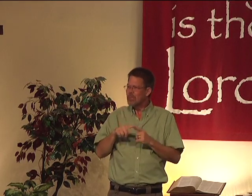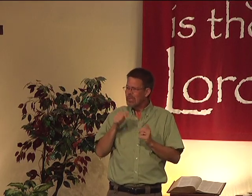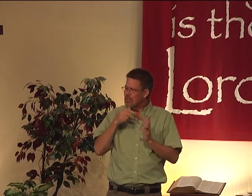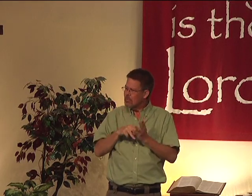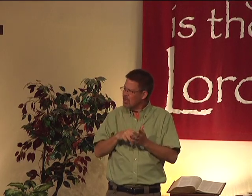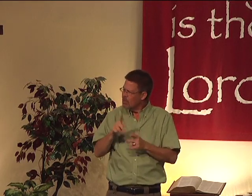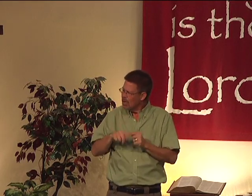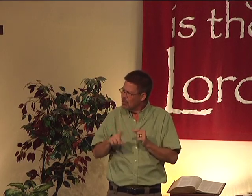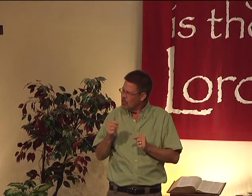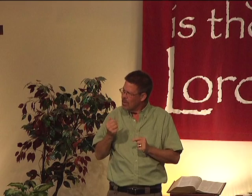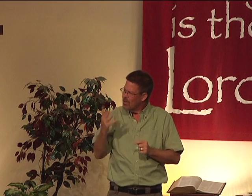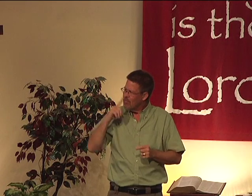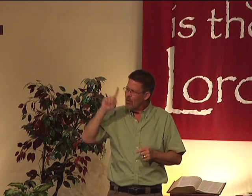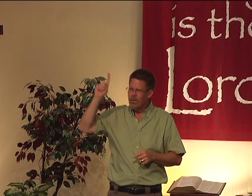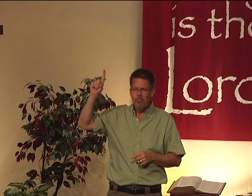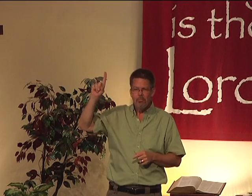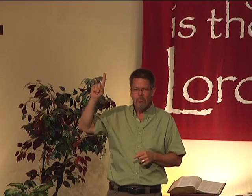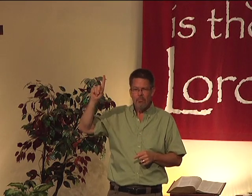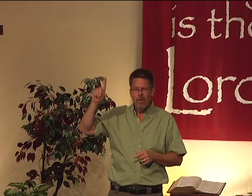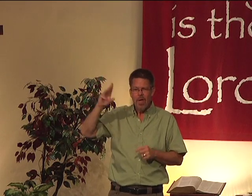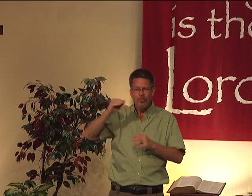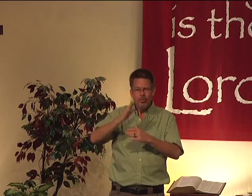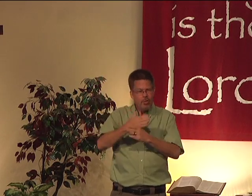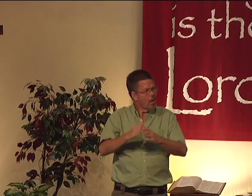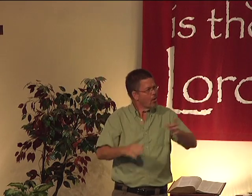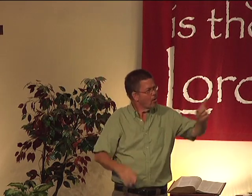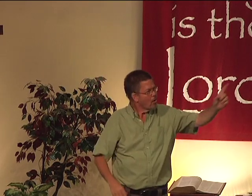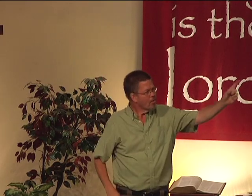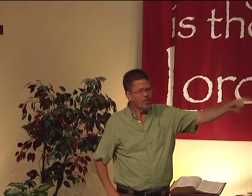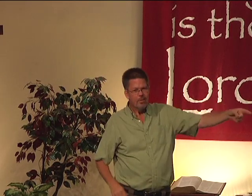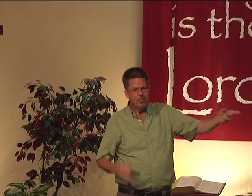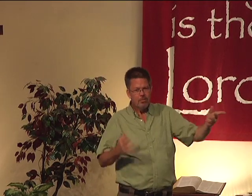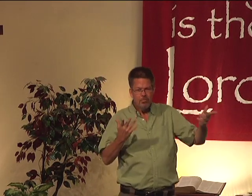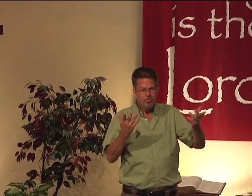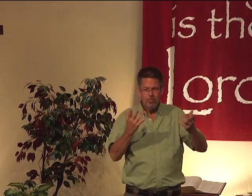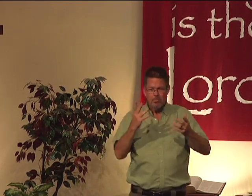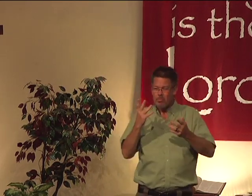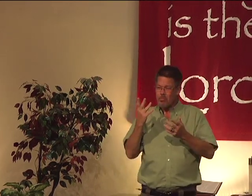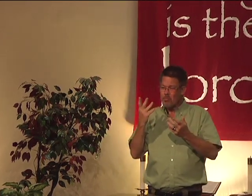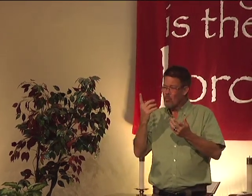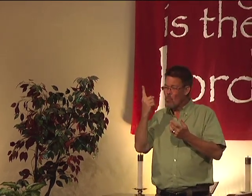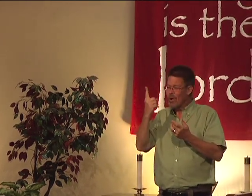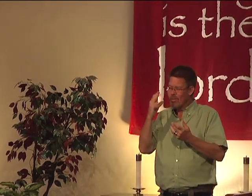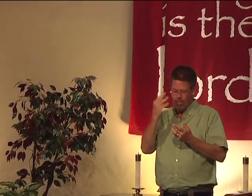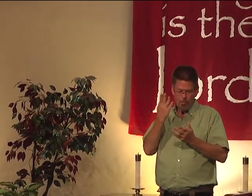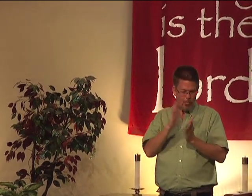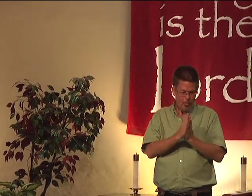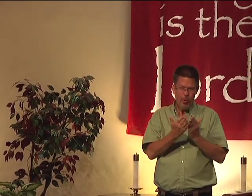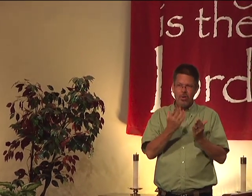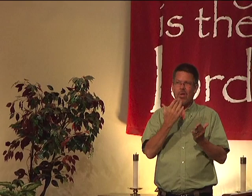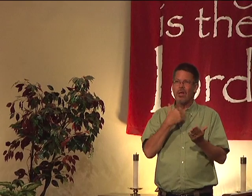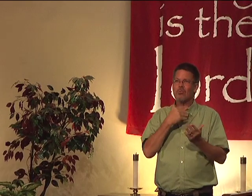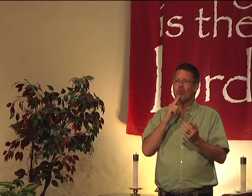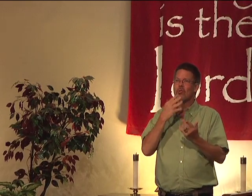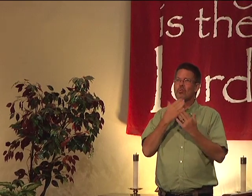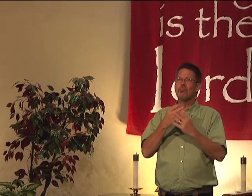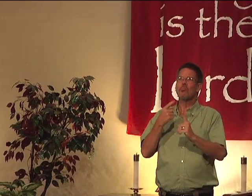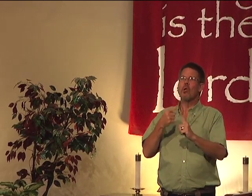And that's fine. But that doesn't mean you can't do anything for God. You just shared all of this. And then one book,